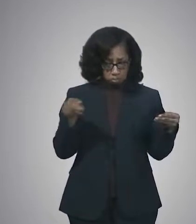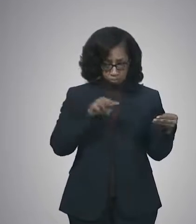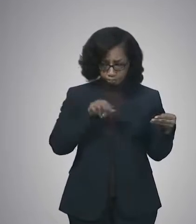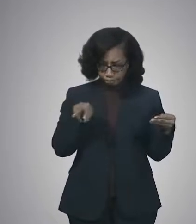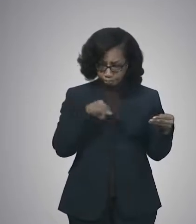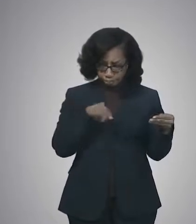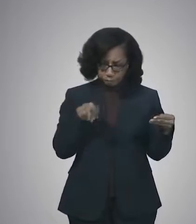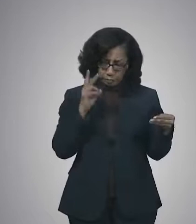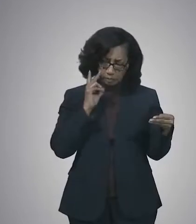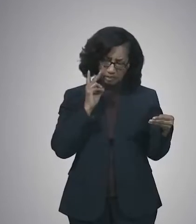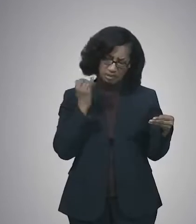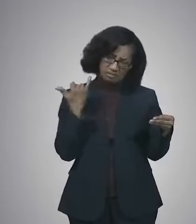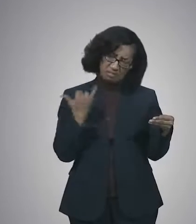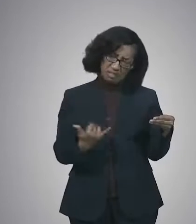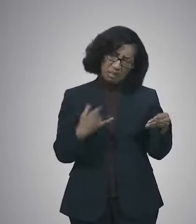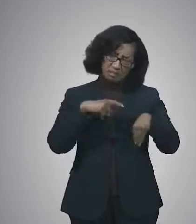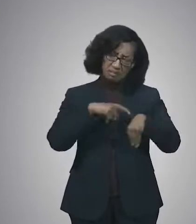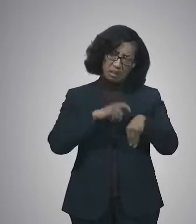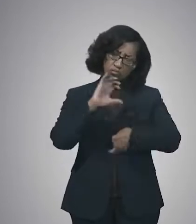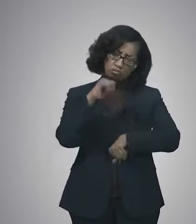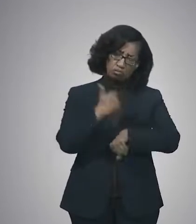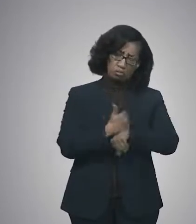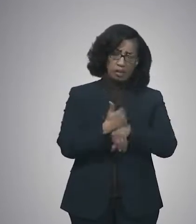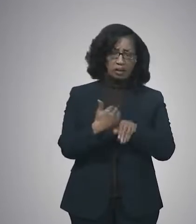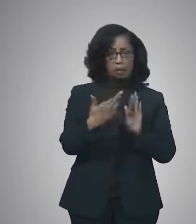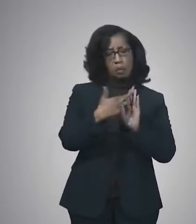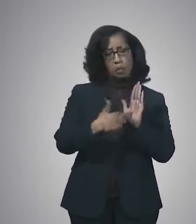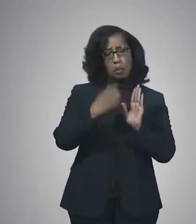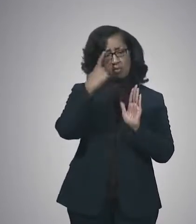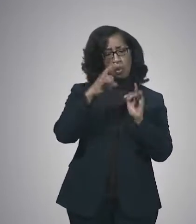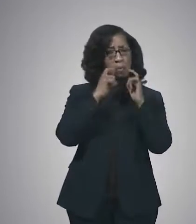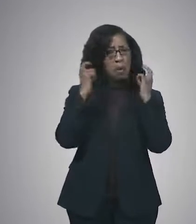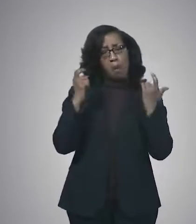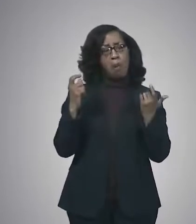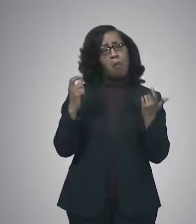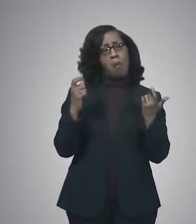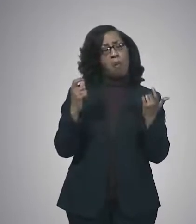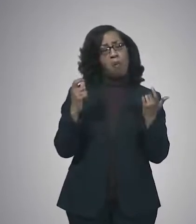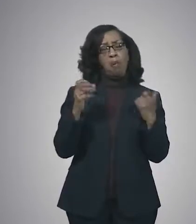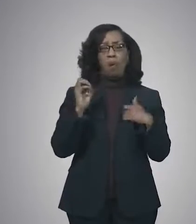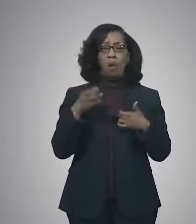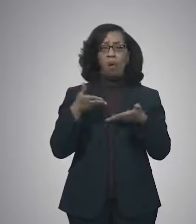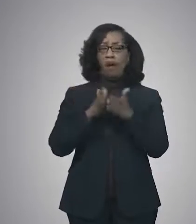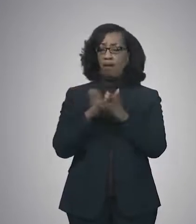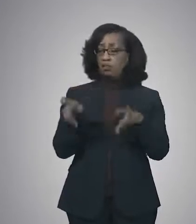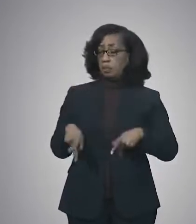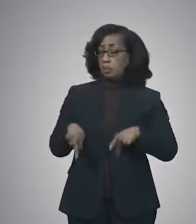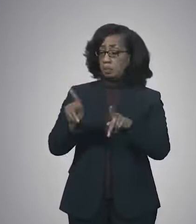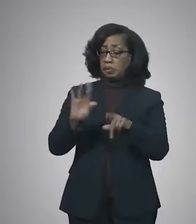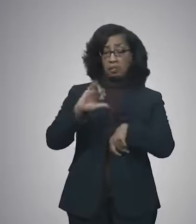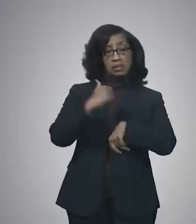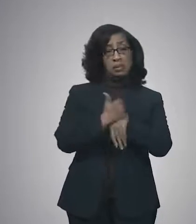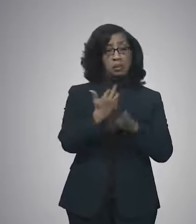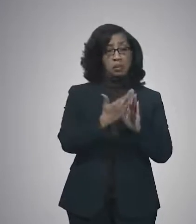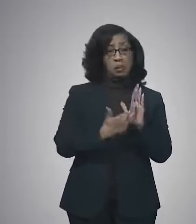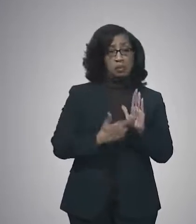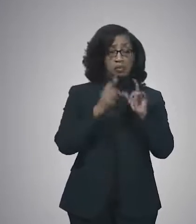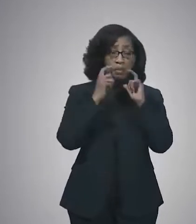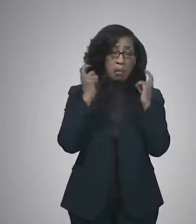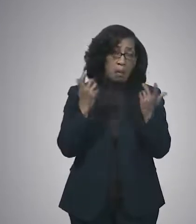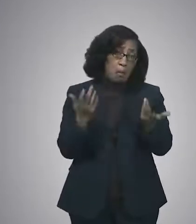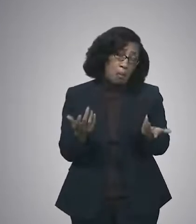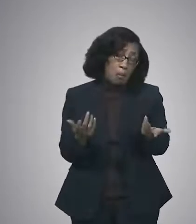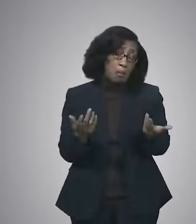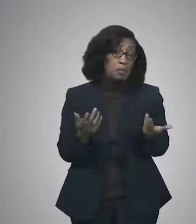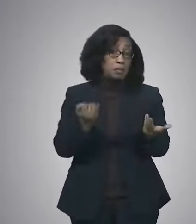decided that now is not the time to issue a mask requirement, or even ask for permission to issue a mask requirement, if the